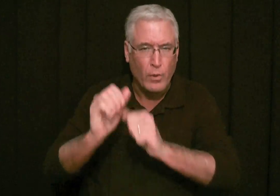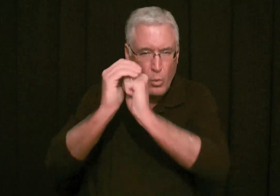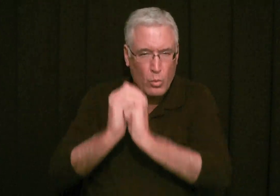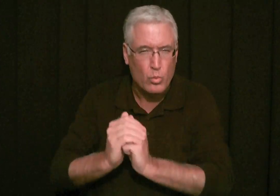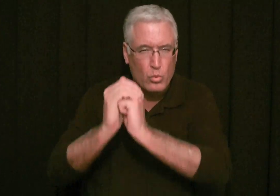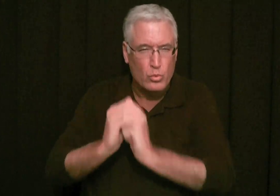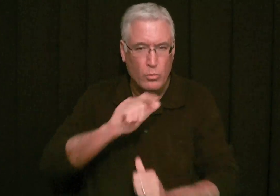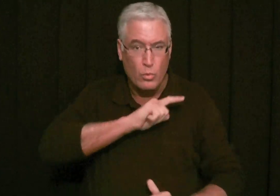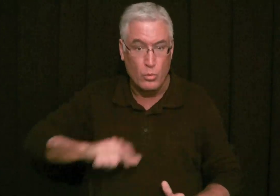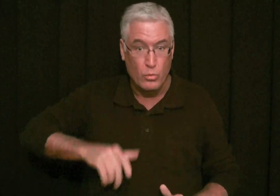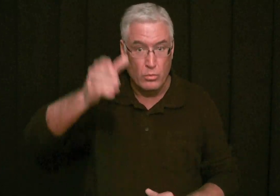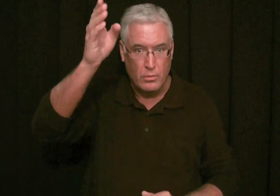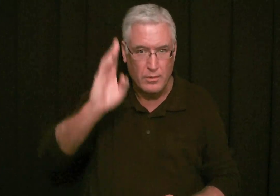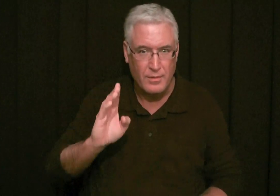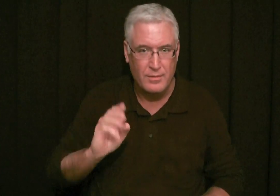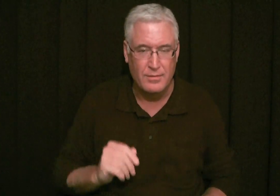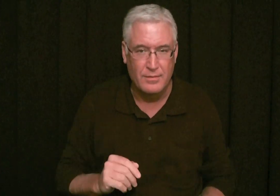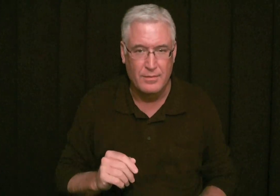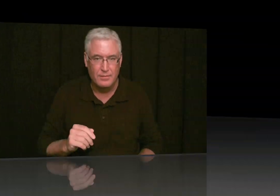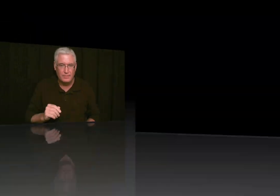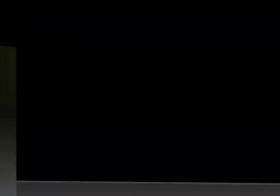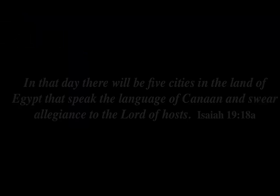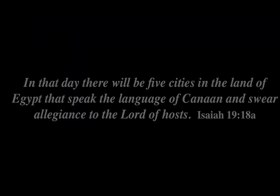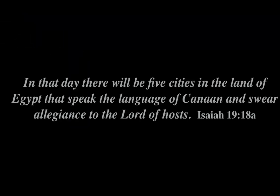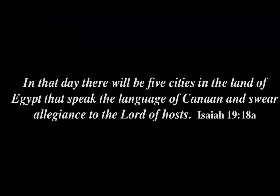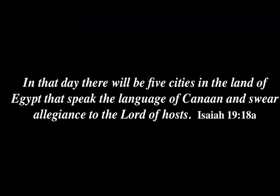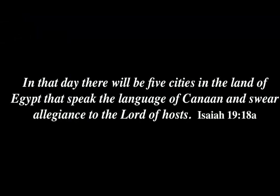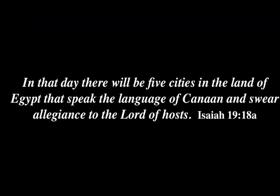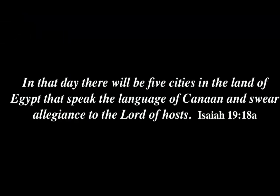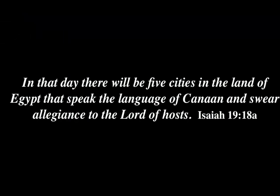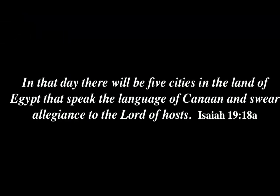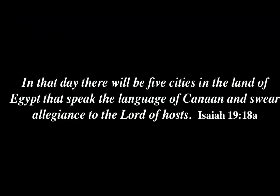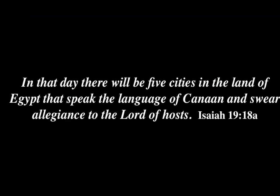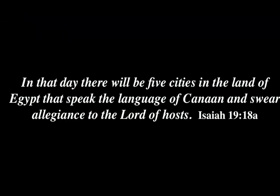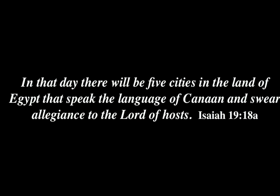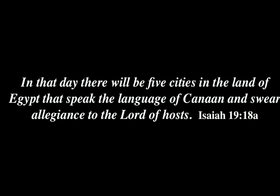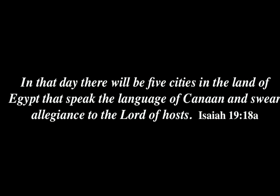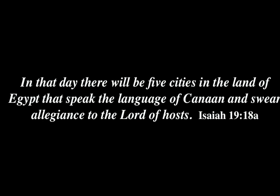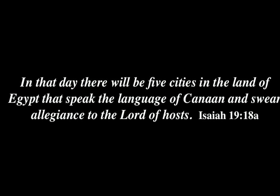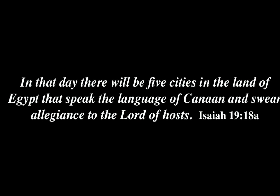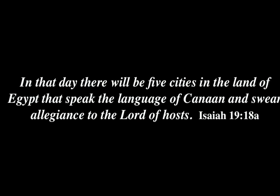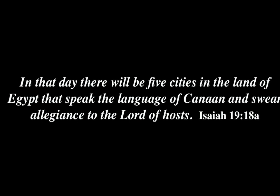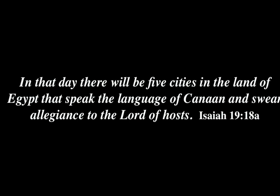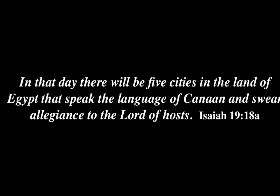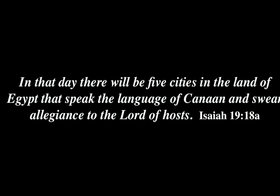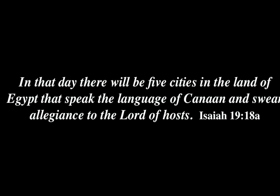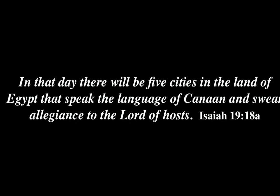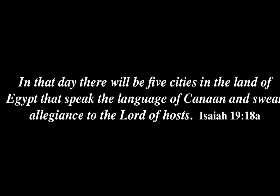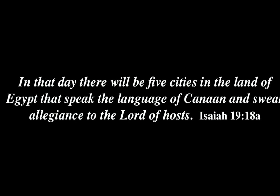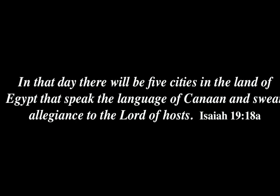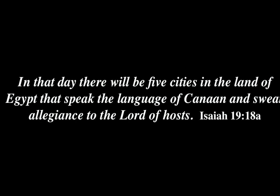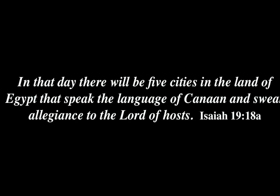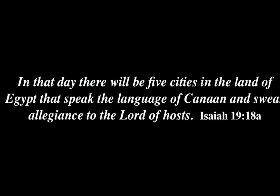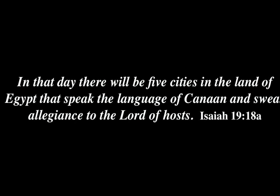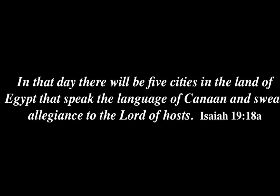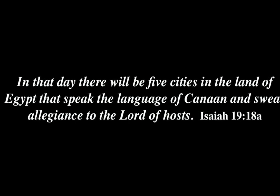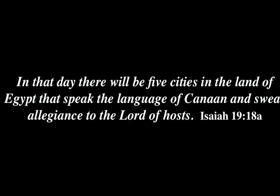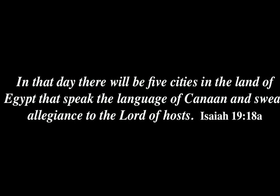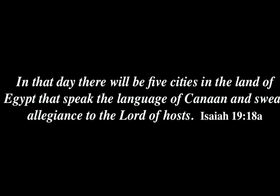Also, that they would worship the Lord God. In that day, there will be five cities in the land of Egypt that speak the language of